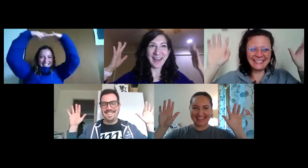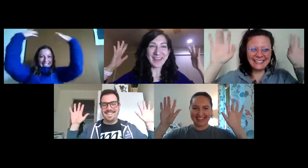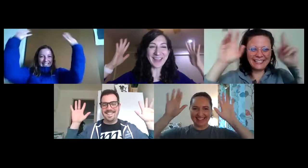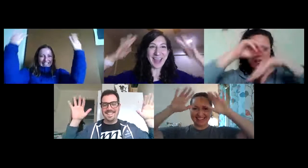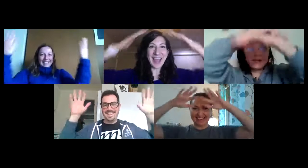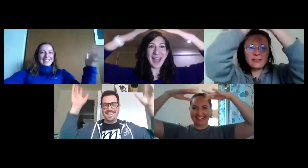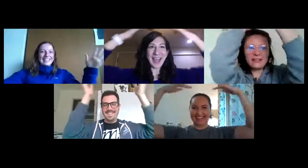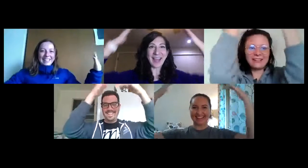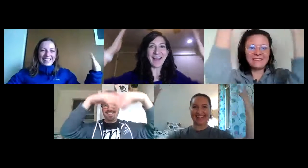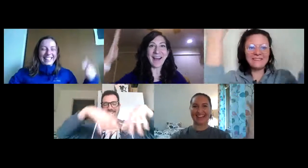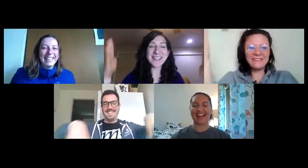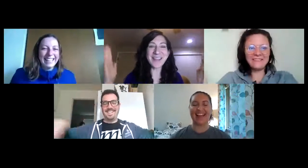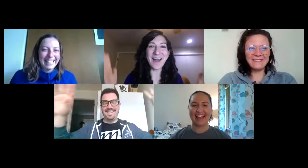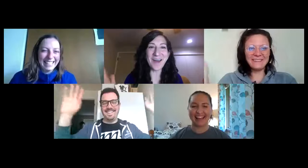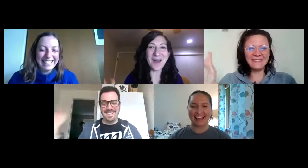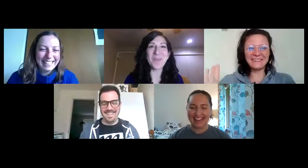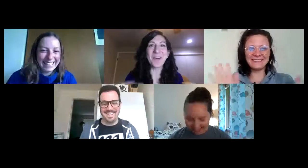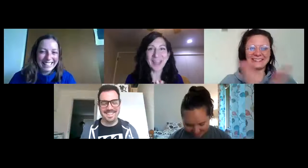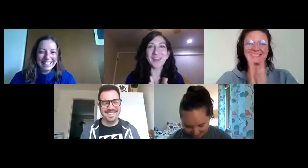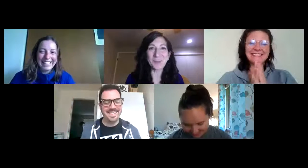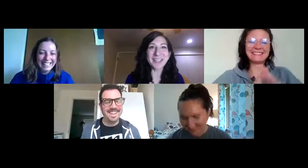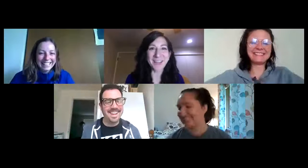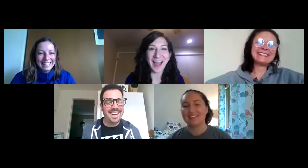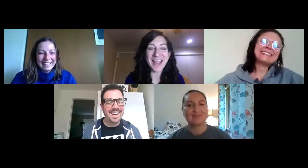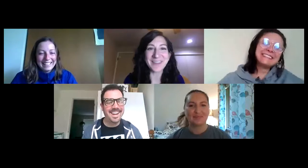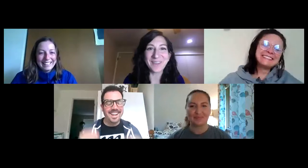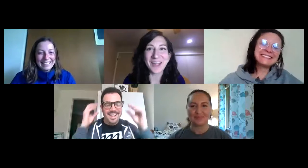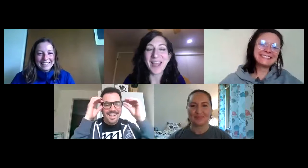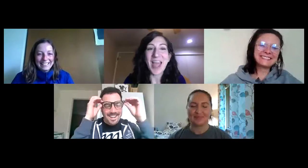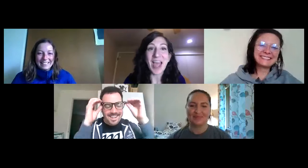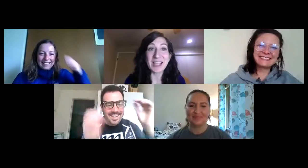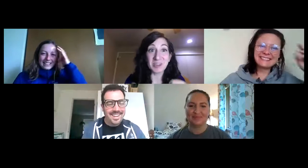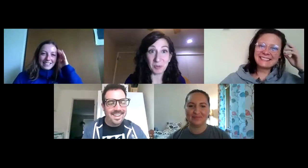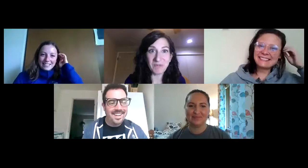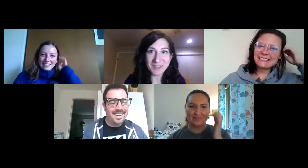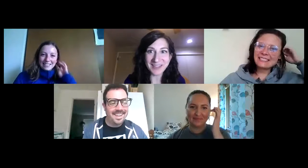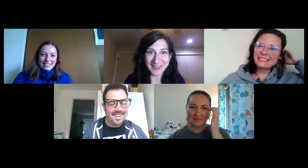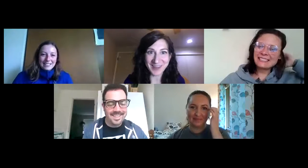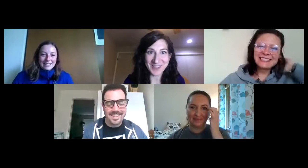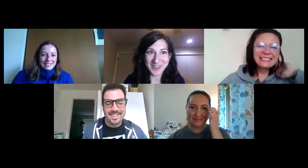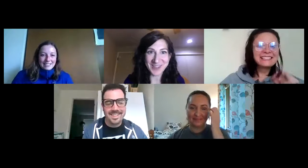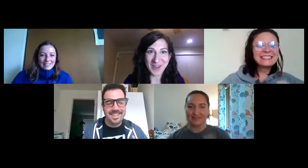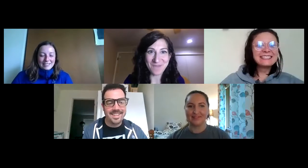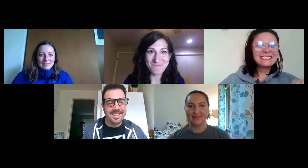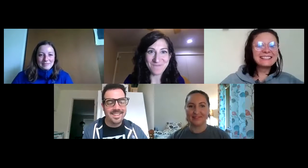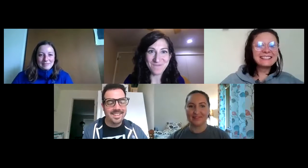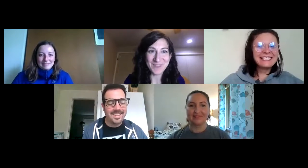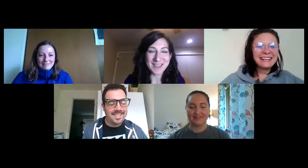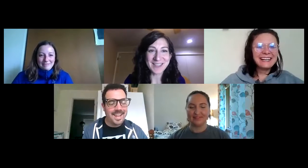Okay, awesome! Okay, good work you guys, good work. It's, it involves a lot of concentration, huh? Yeah,